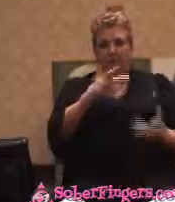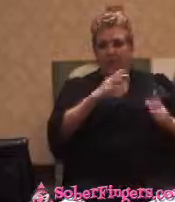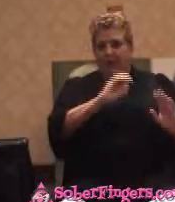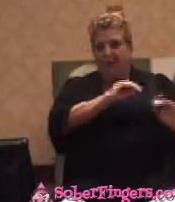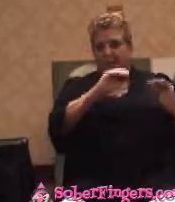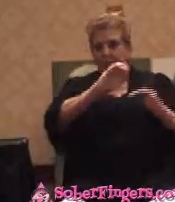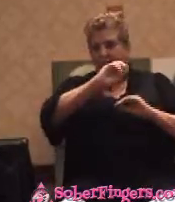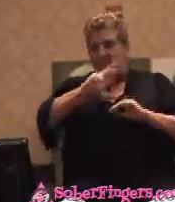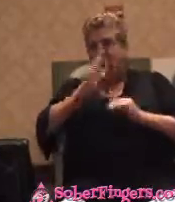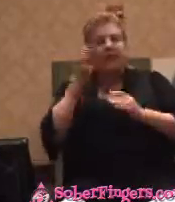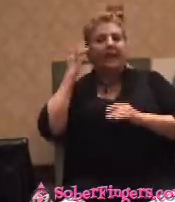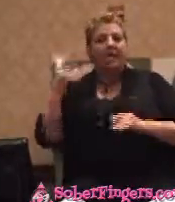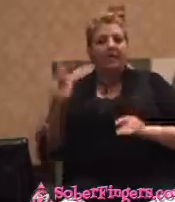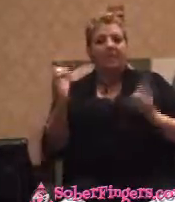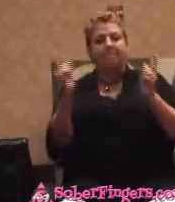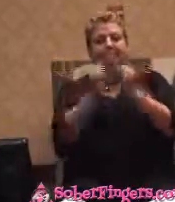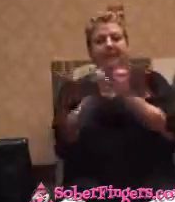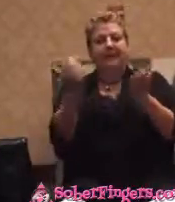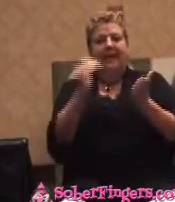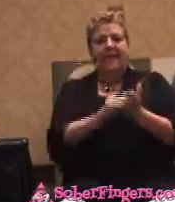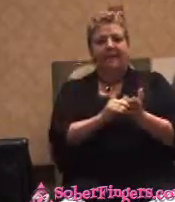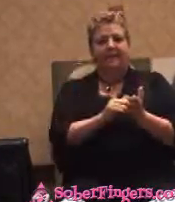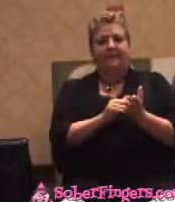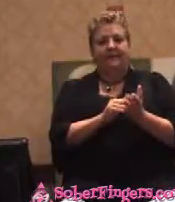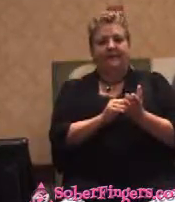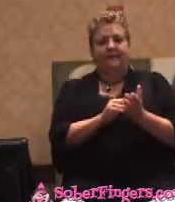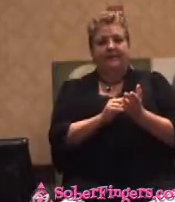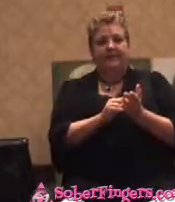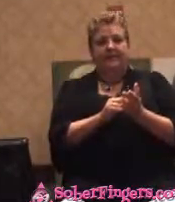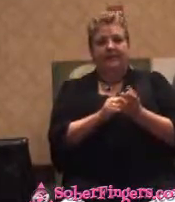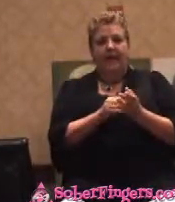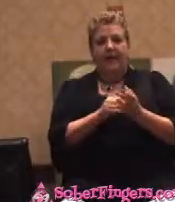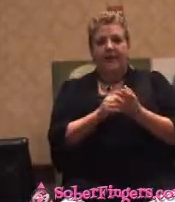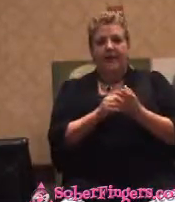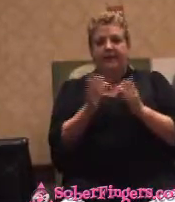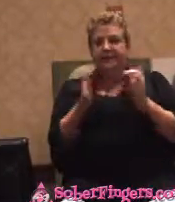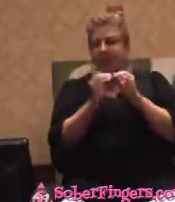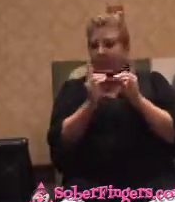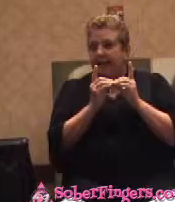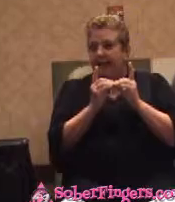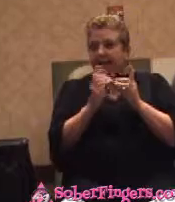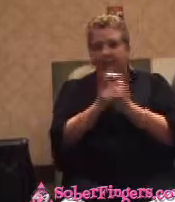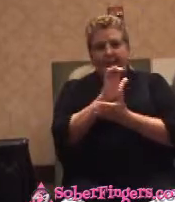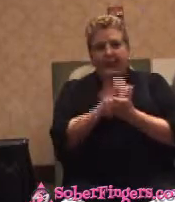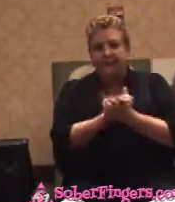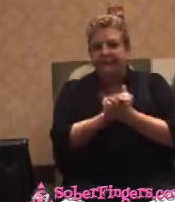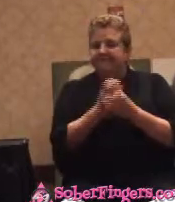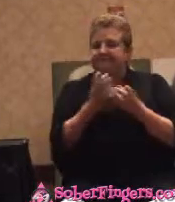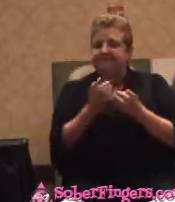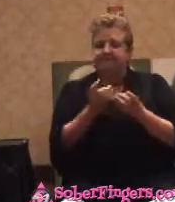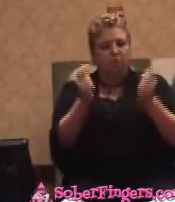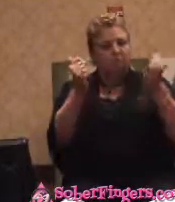rather storied courtship. And we were married. She thought,